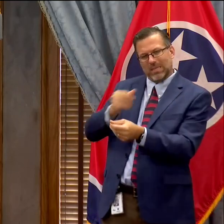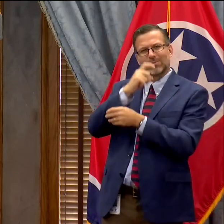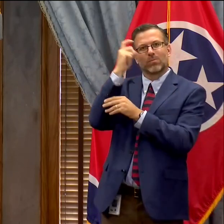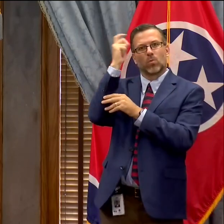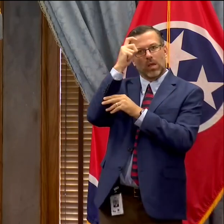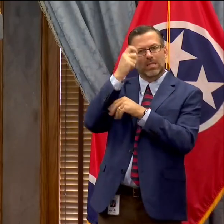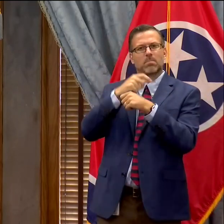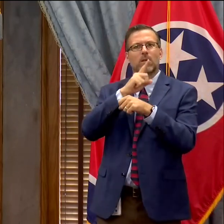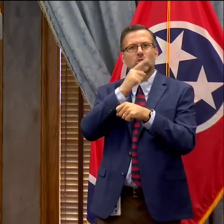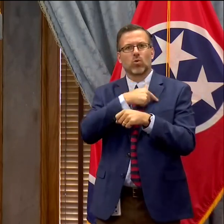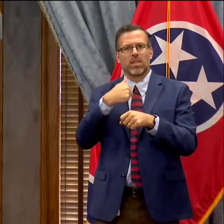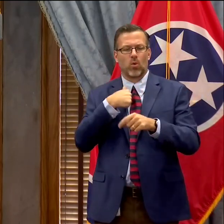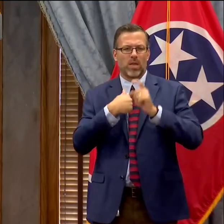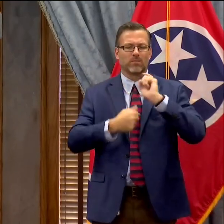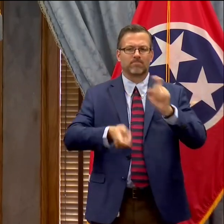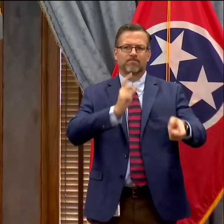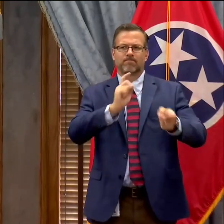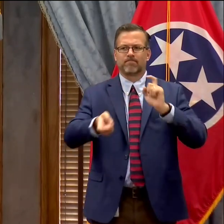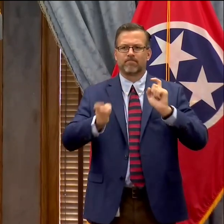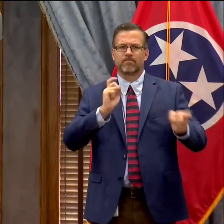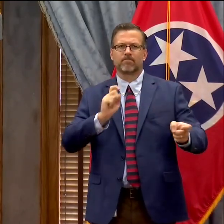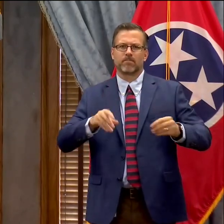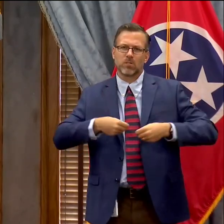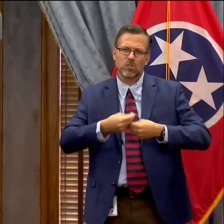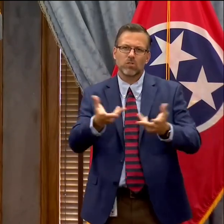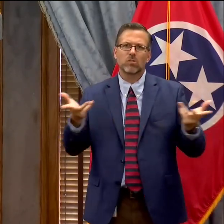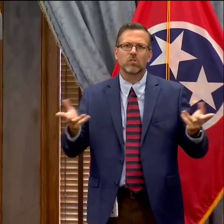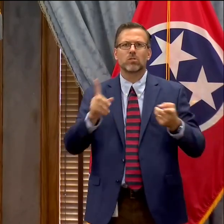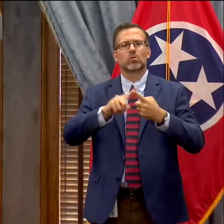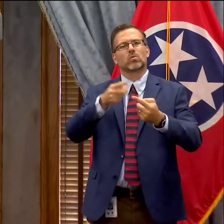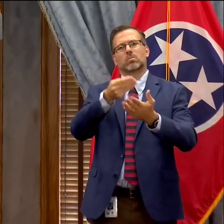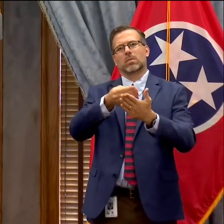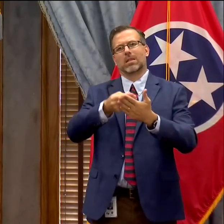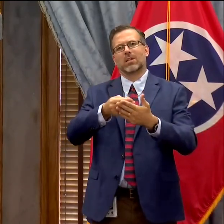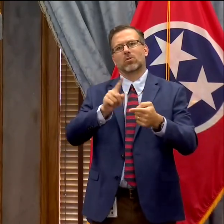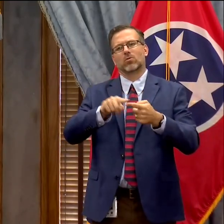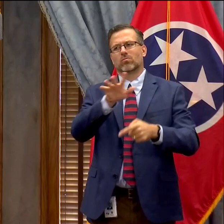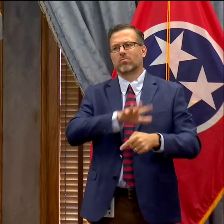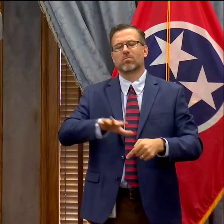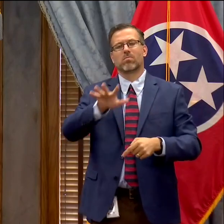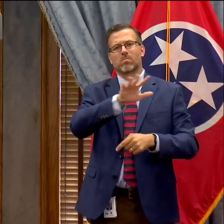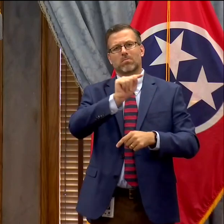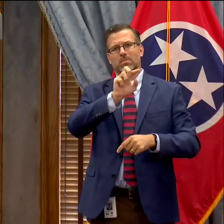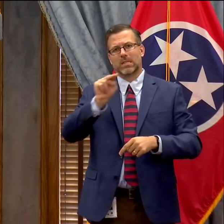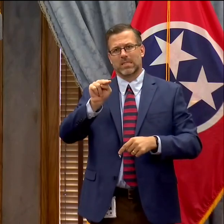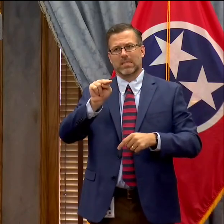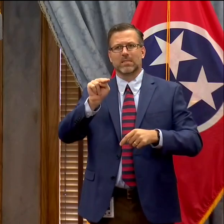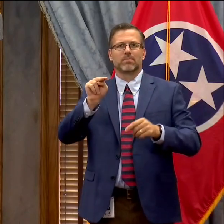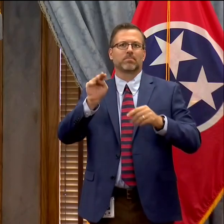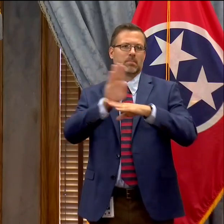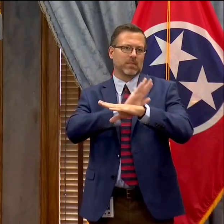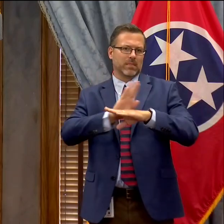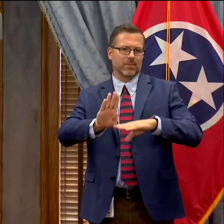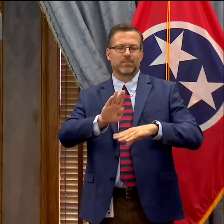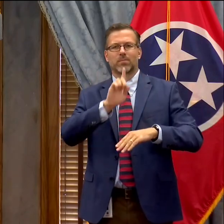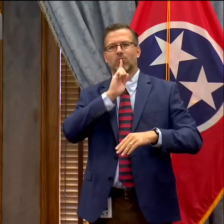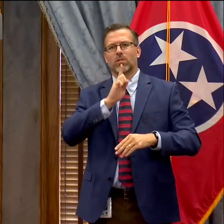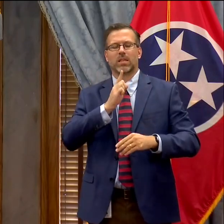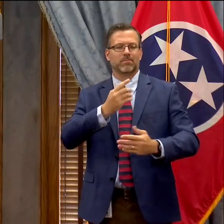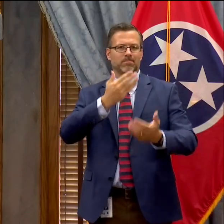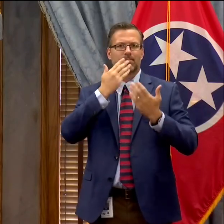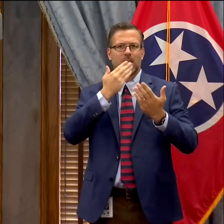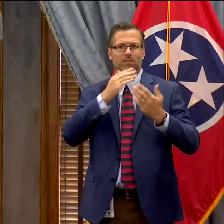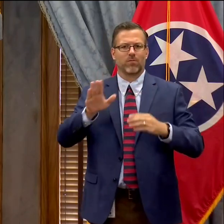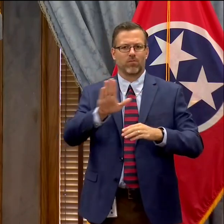get money to the Tennesseans that need it in a time when they need it most. So I'm grateful for their help, and we